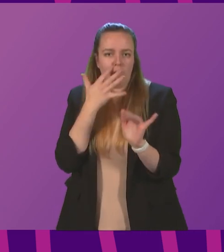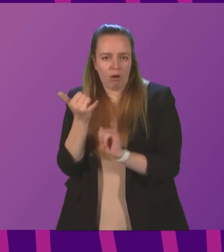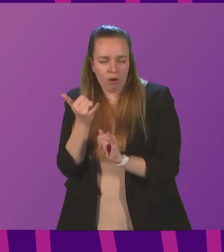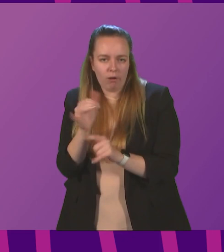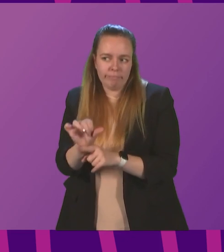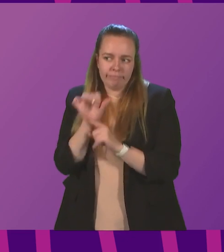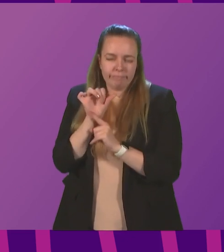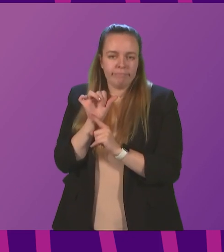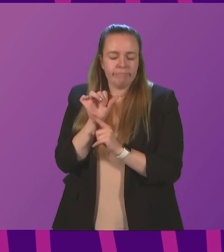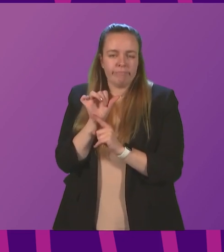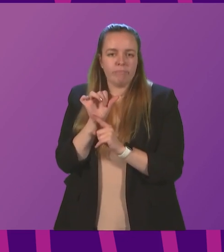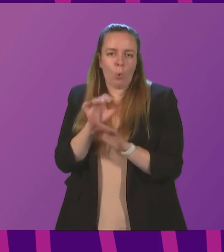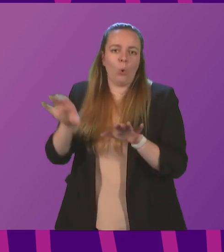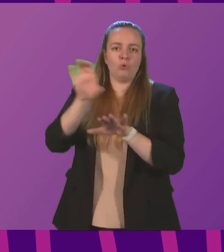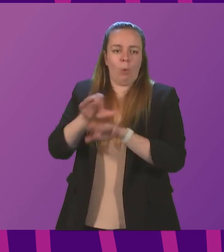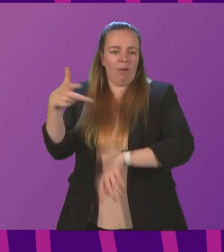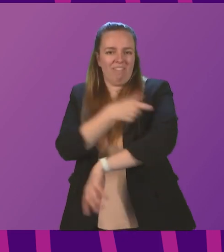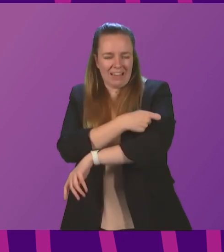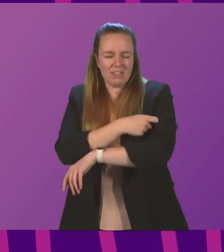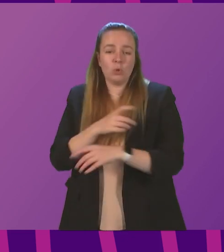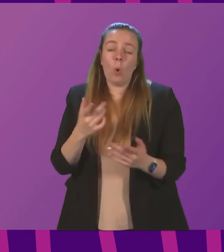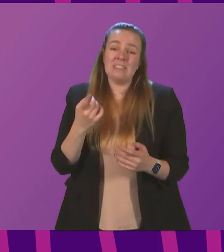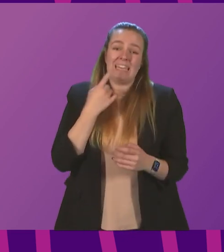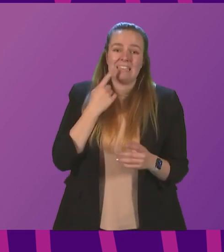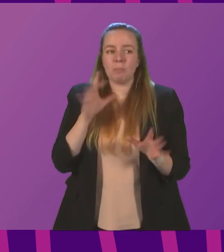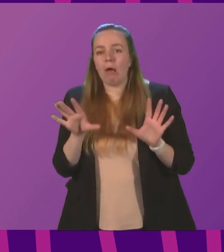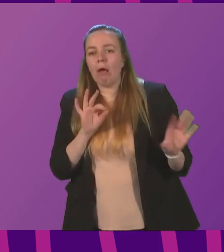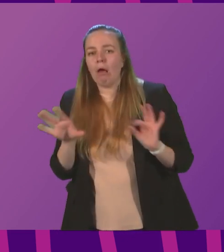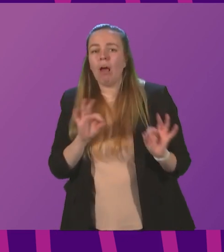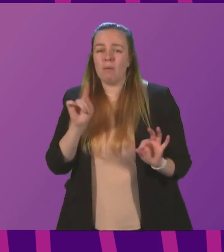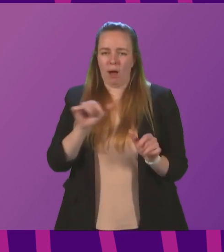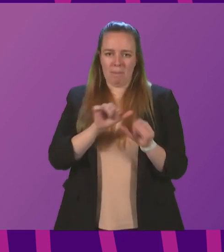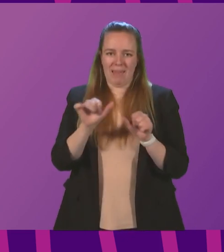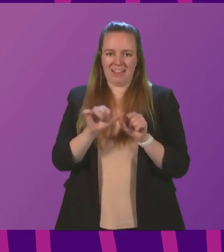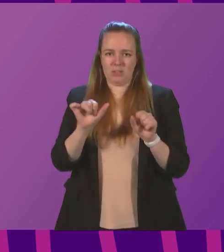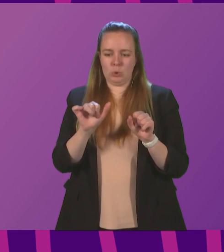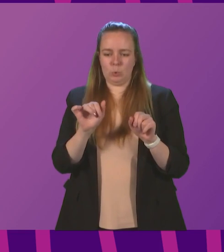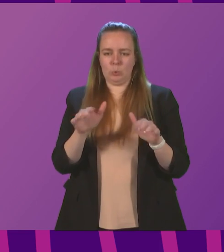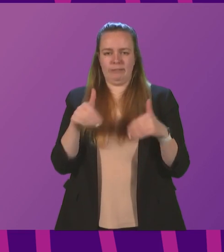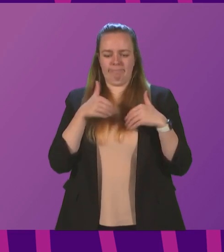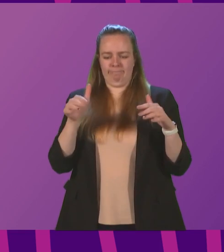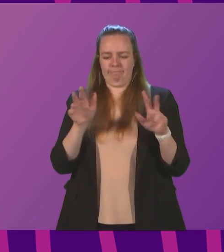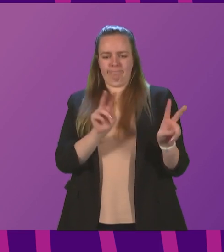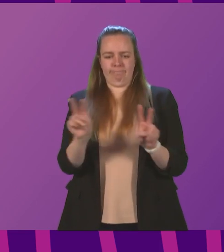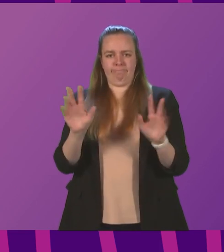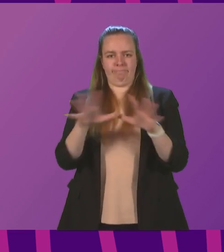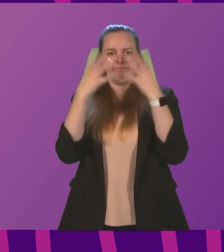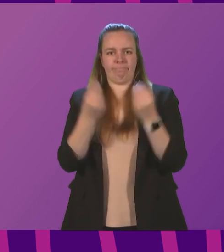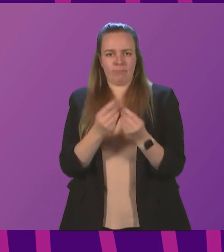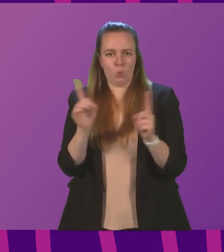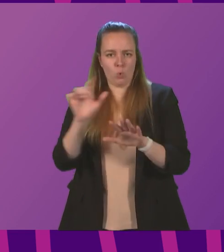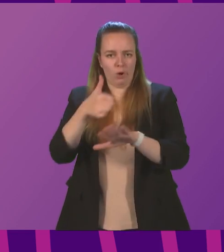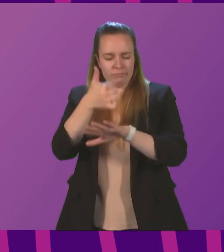and above that. So it's easy to be selective, but it is perhaps better to look at the whole package of measures that were in place.